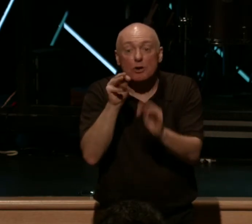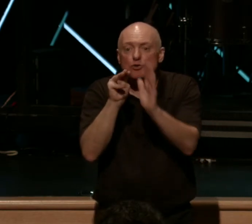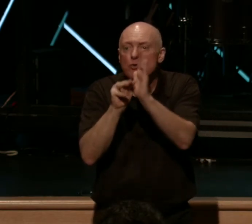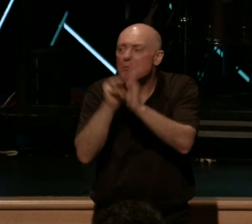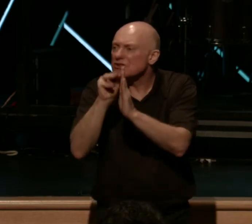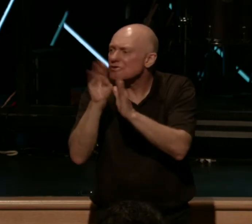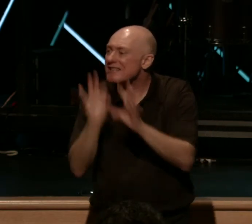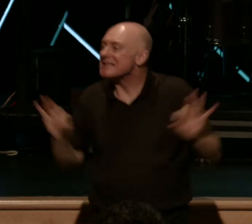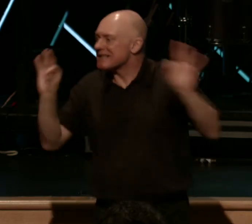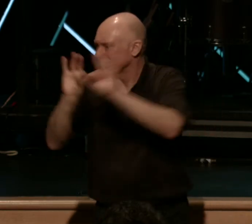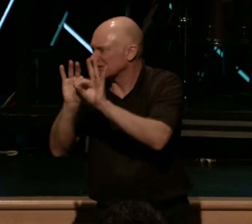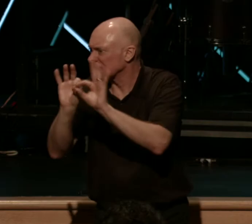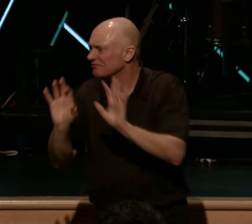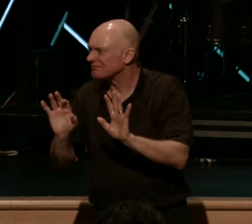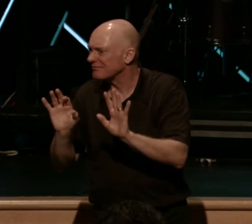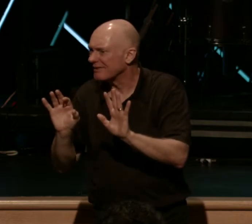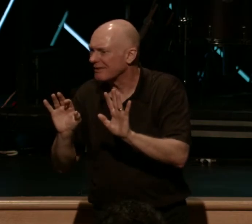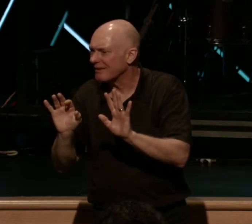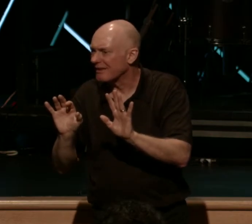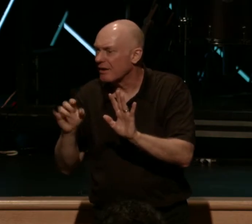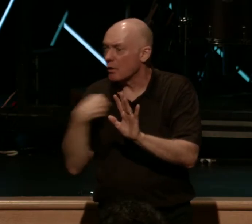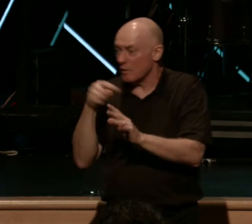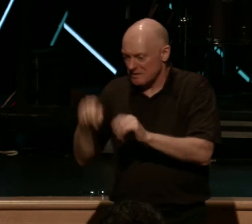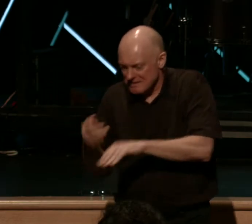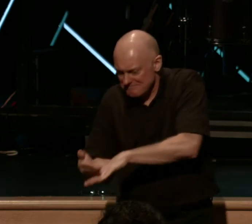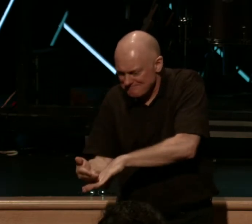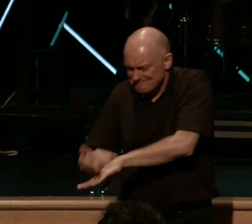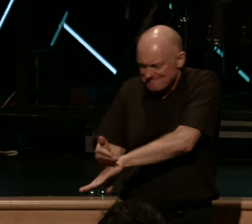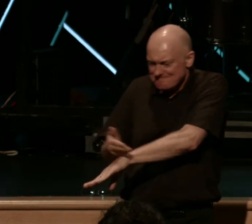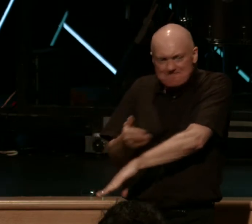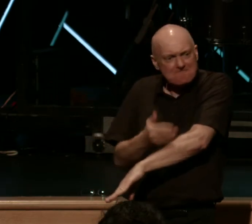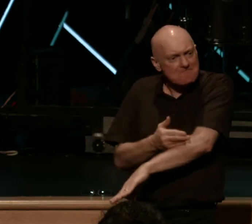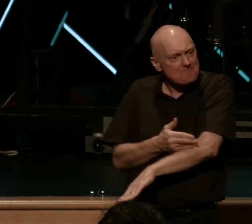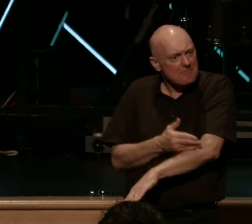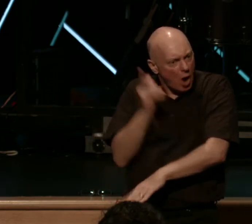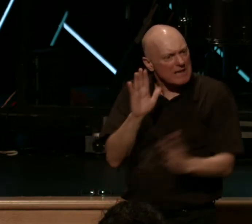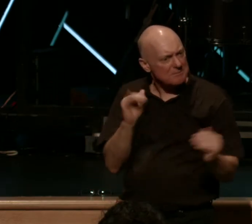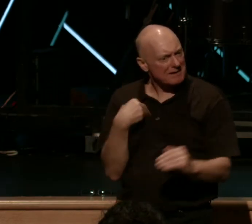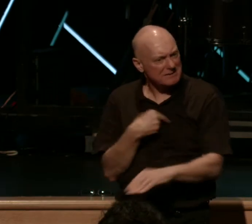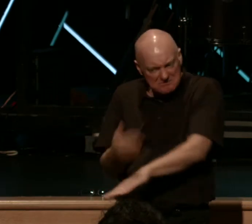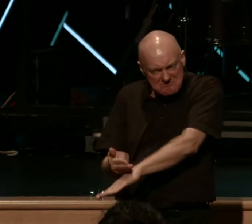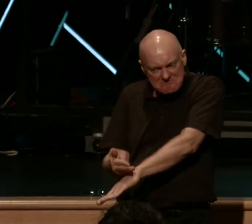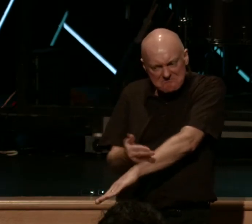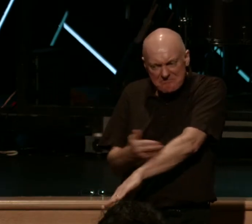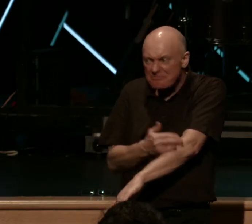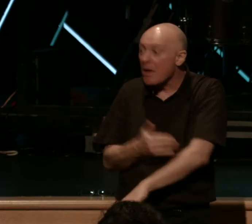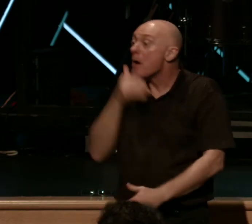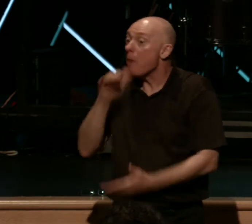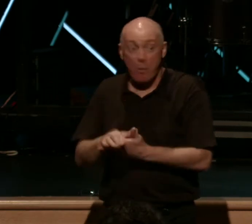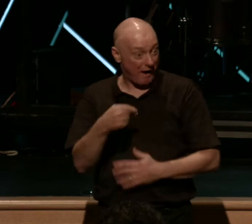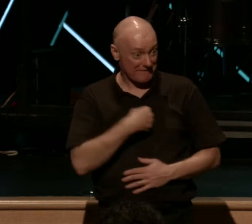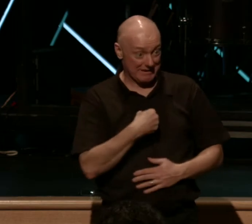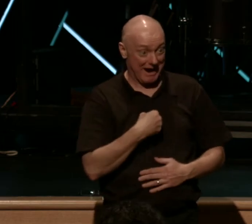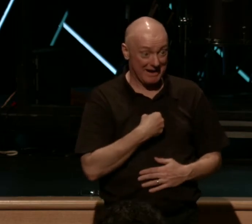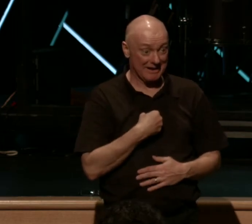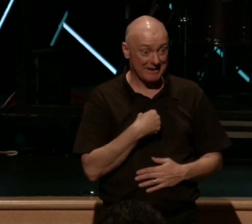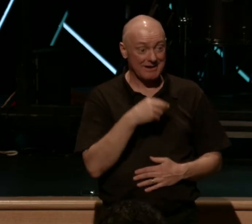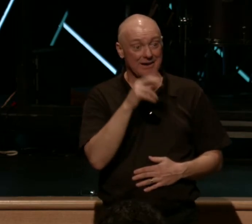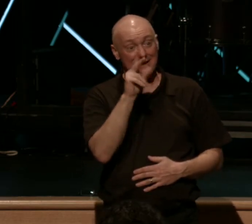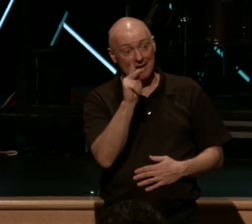essential, right? Sanctification is expected. Now, Candy and I, Candy and I, I say Kenny, people say Kenny